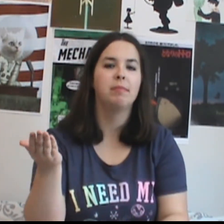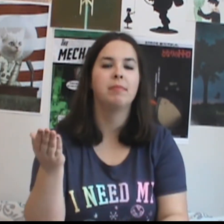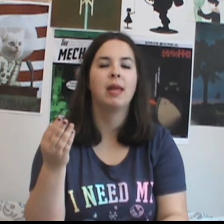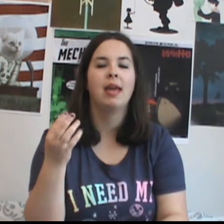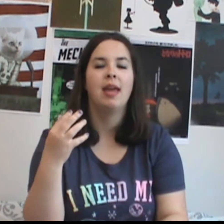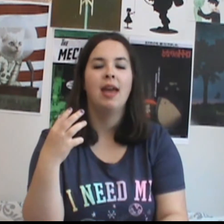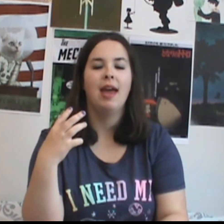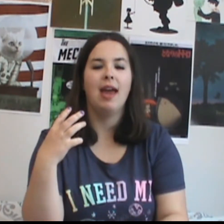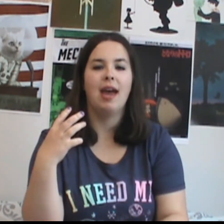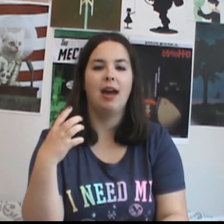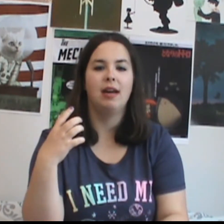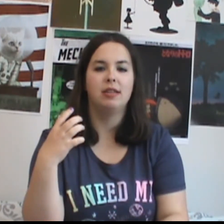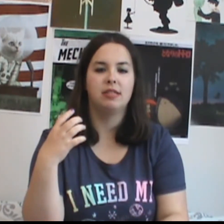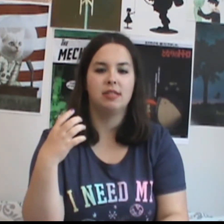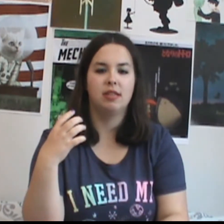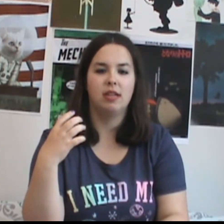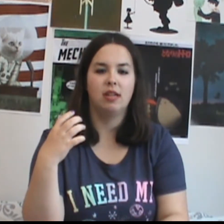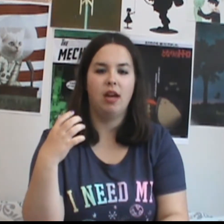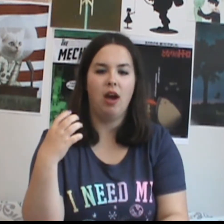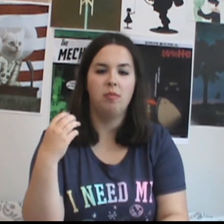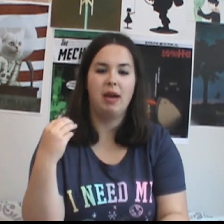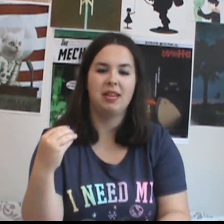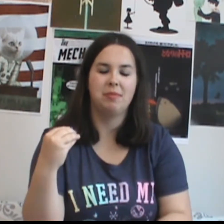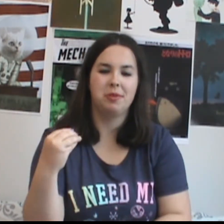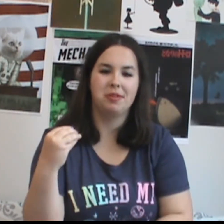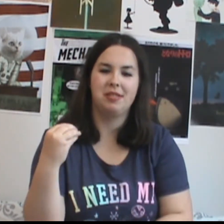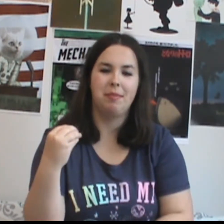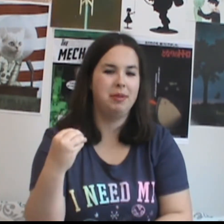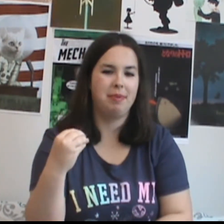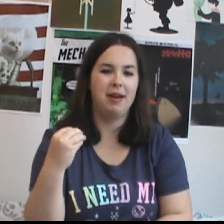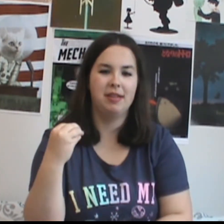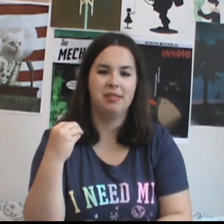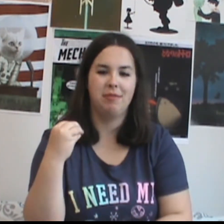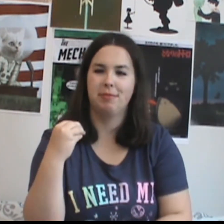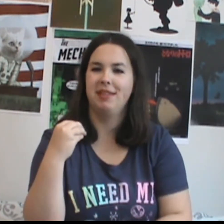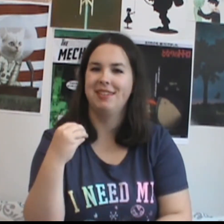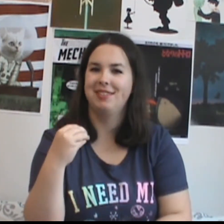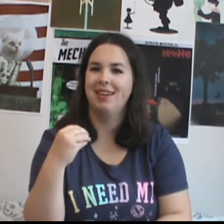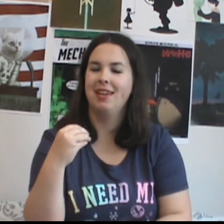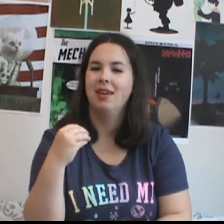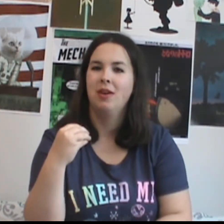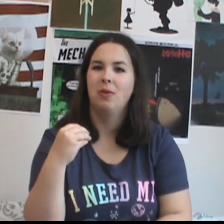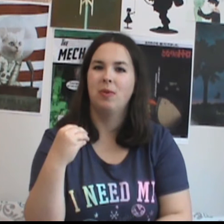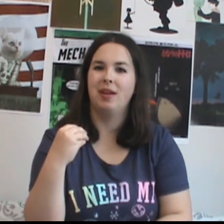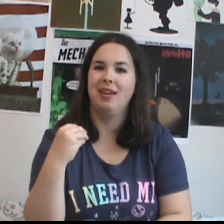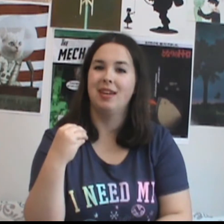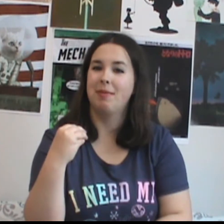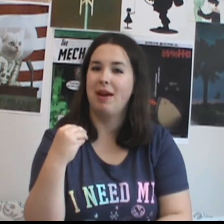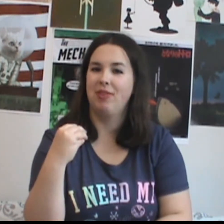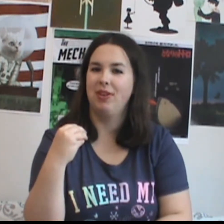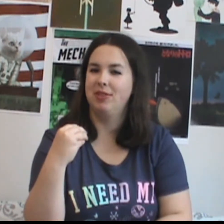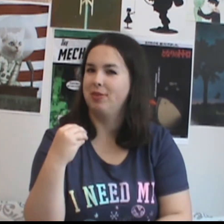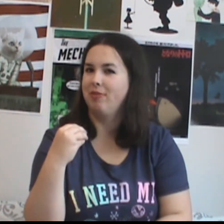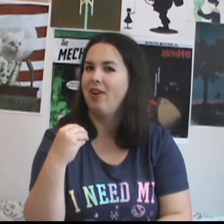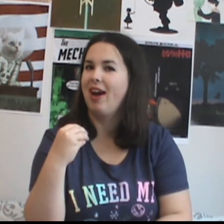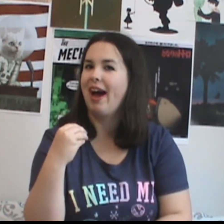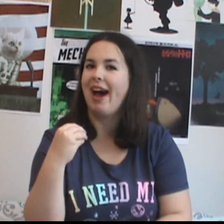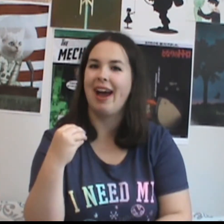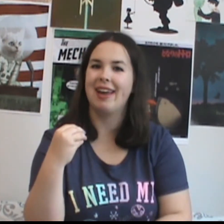and how Magnum sort of stumbled upon it and stuff was really interesting where he ended up having to sort of hide